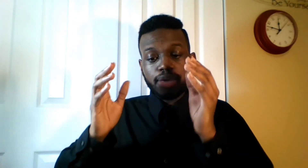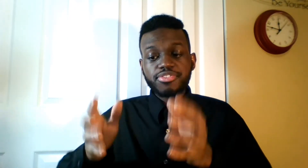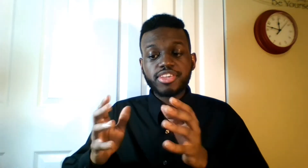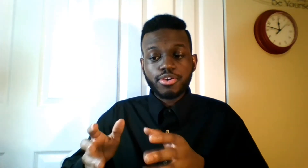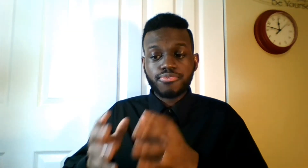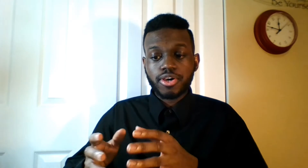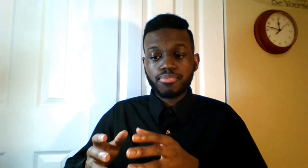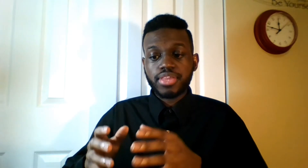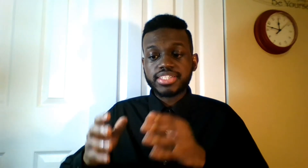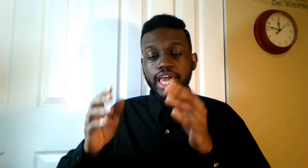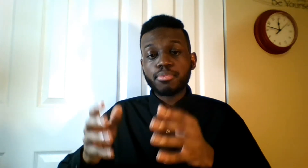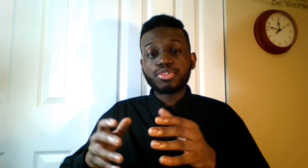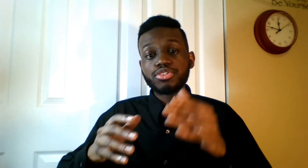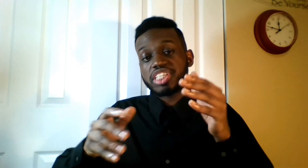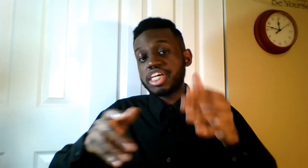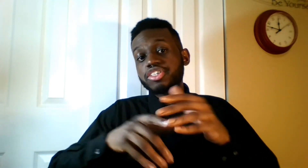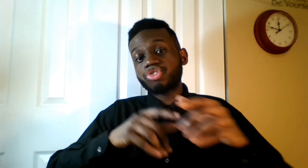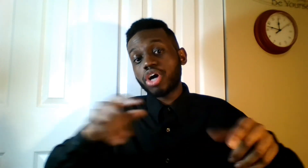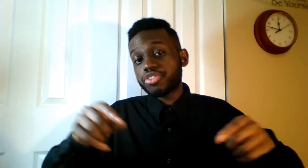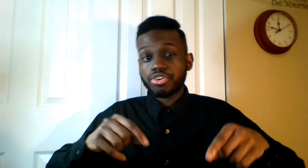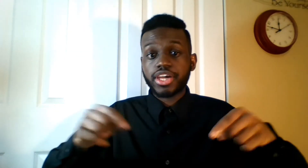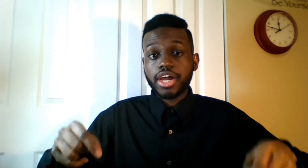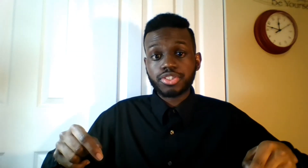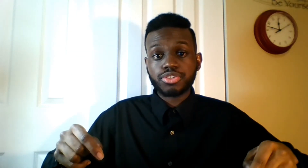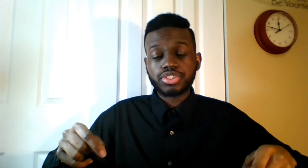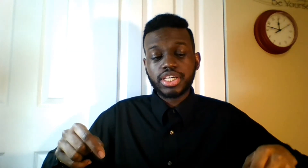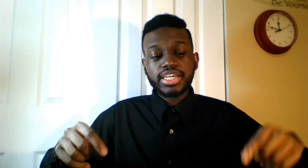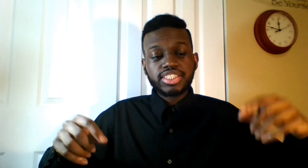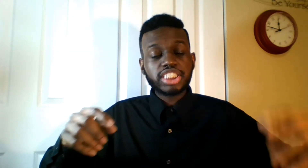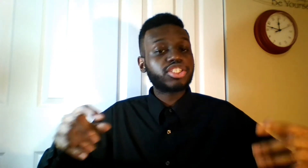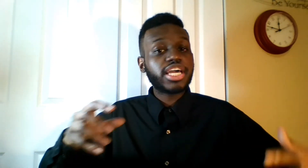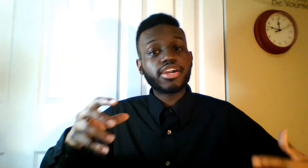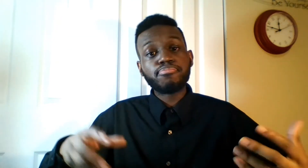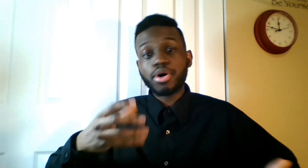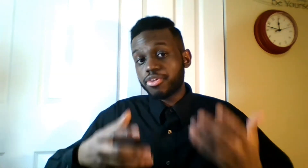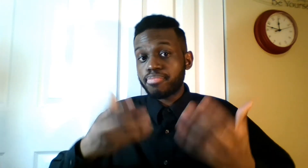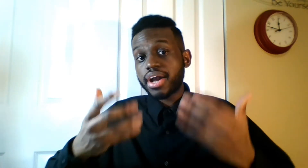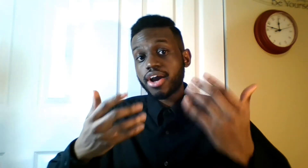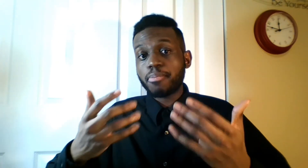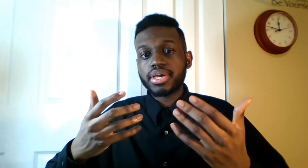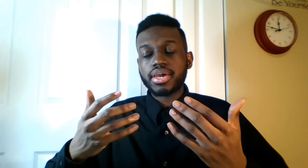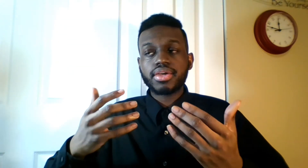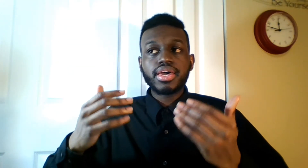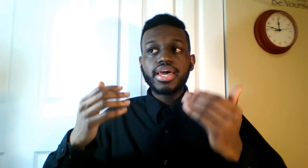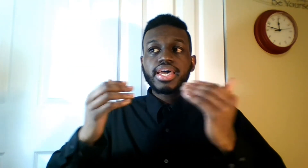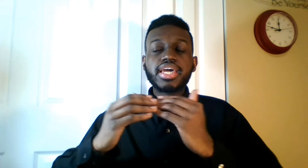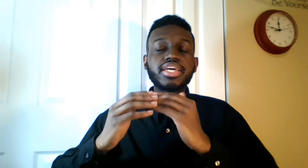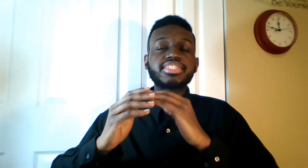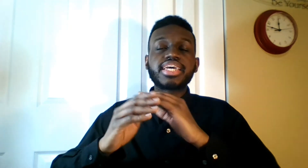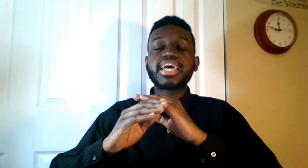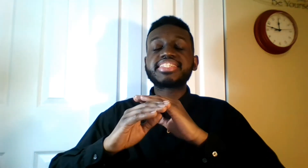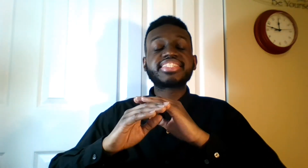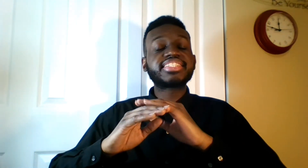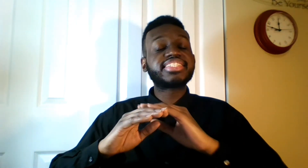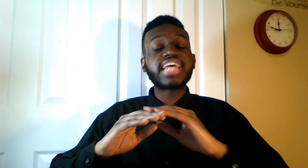MCU film that's able to deconstruct their characters just so they can build them back up again. It is astonishing.